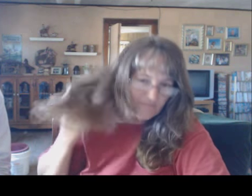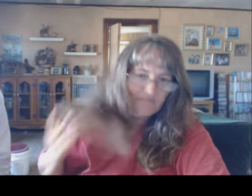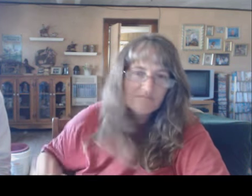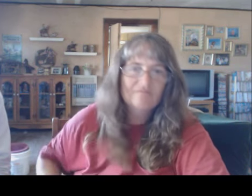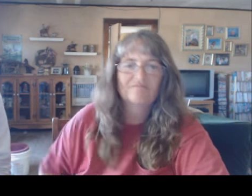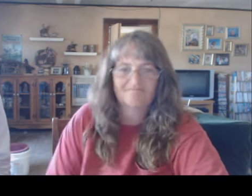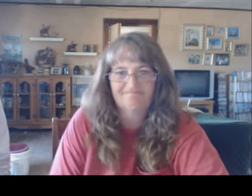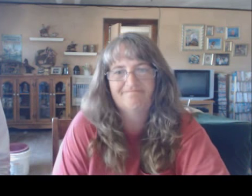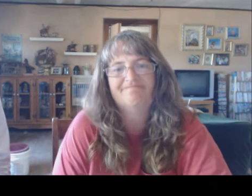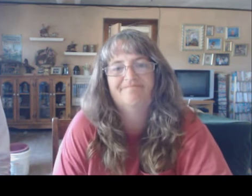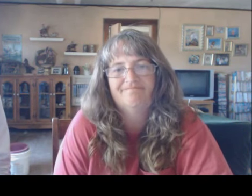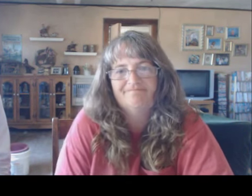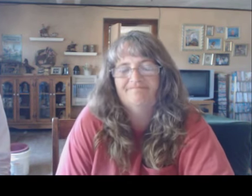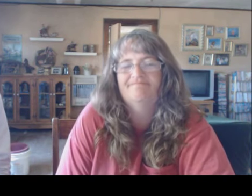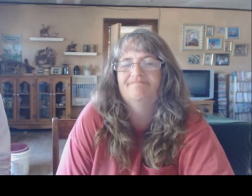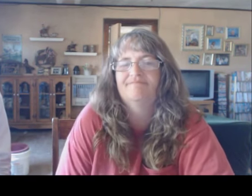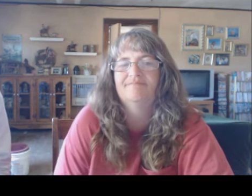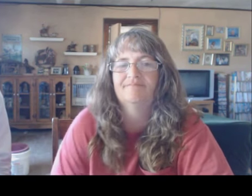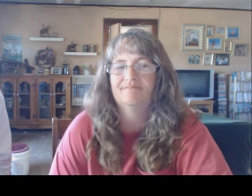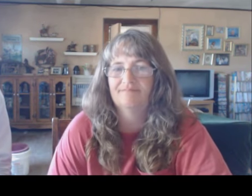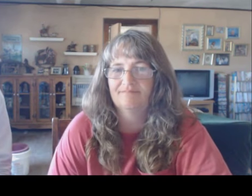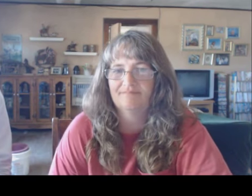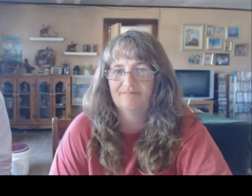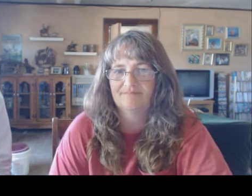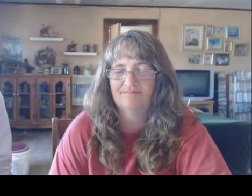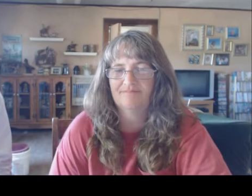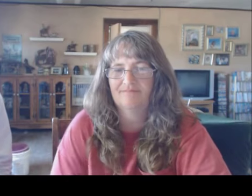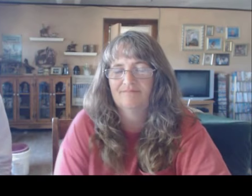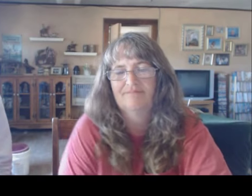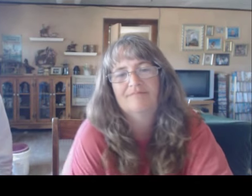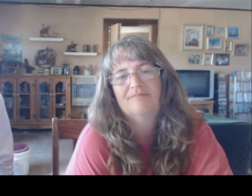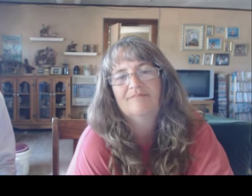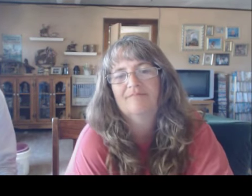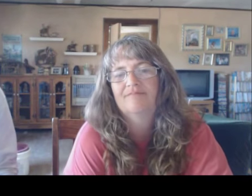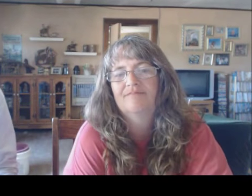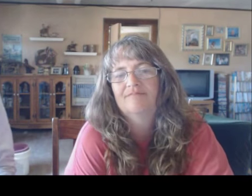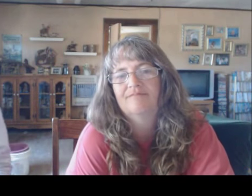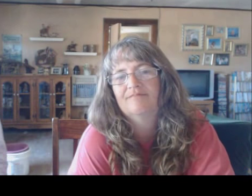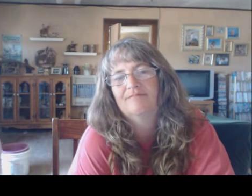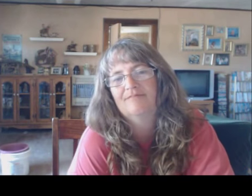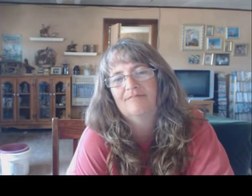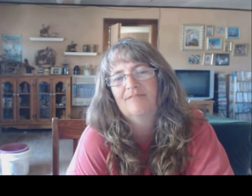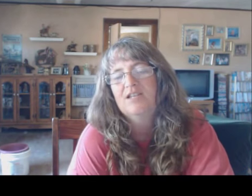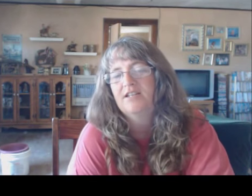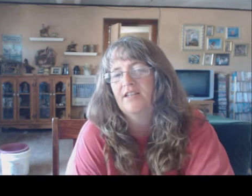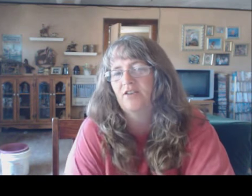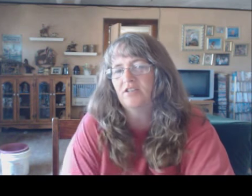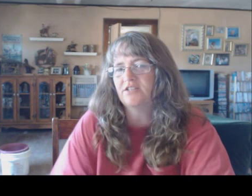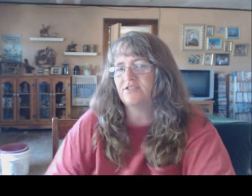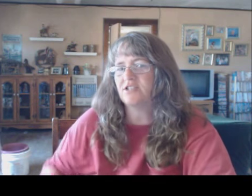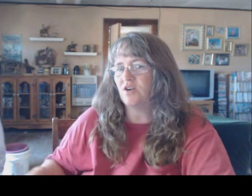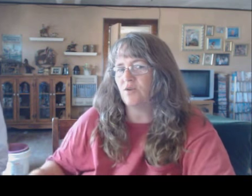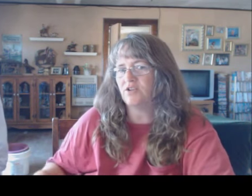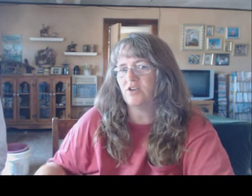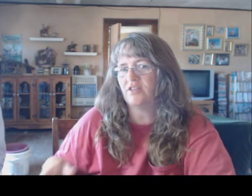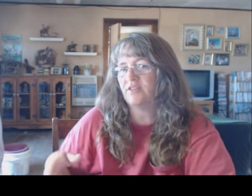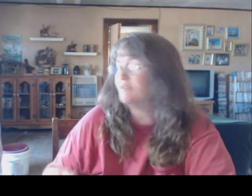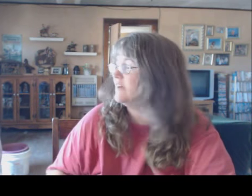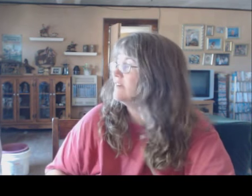water truck. And then we had an old rusted out water trough full of junk. Mhm. Now the only difference in our water trough and the